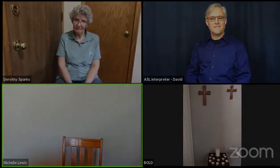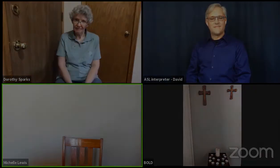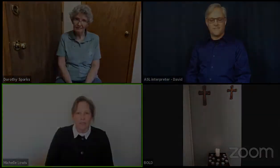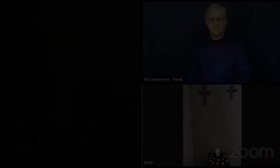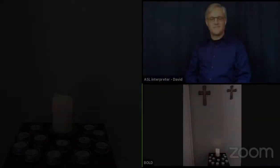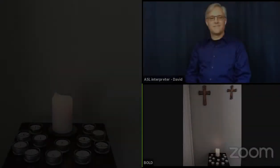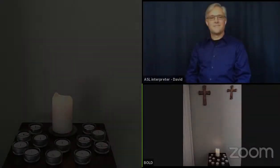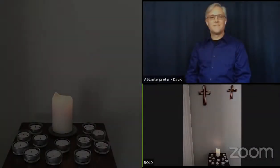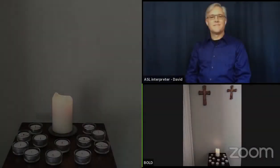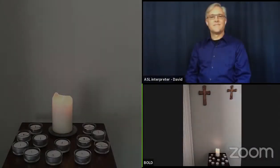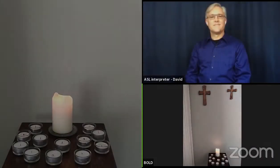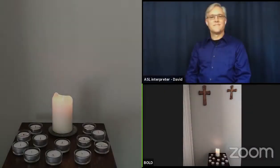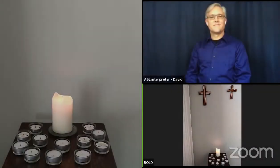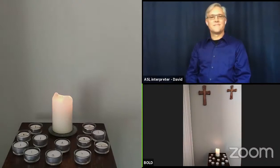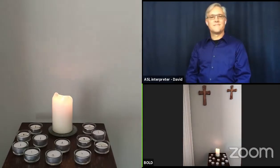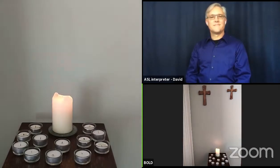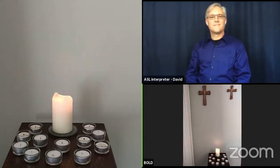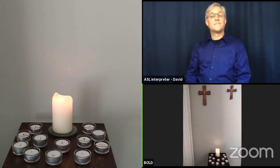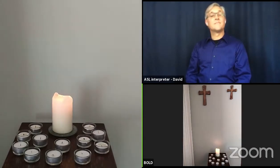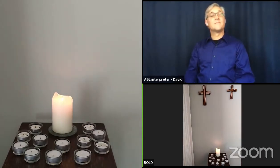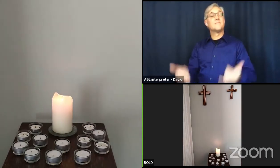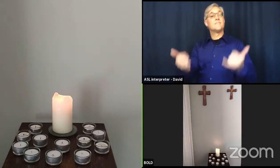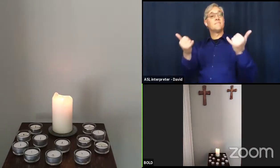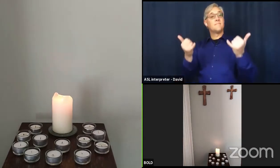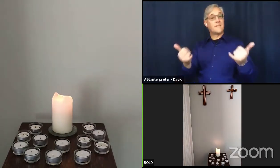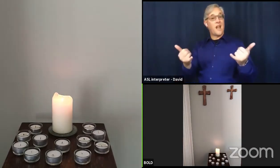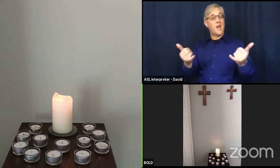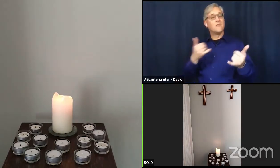And at this time, invite you to focus on the candle flame